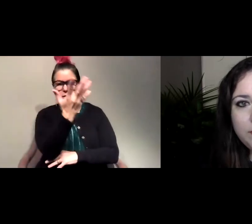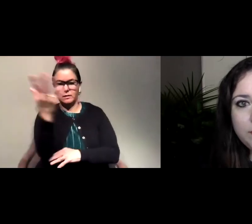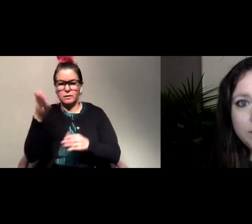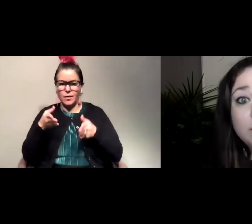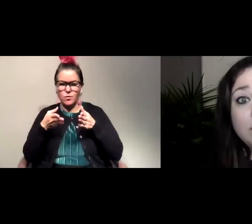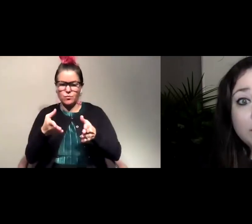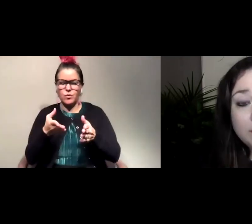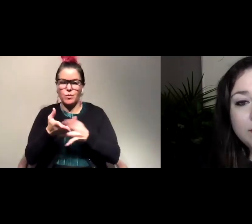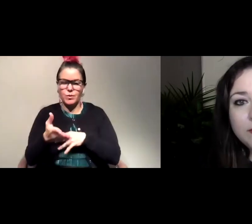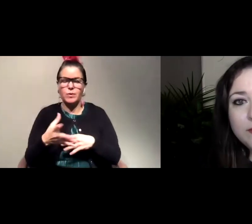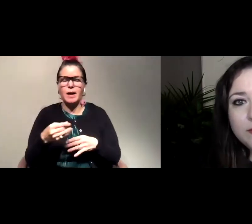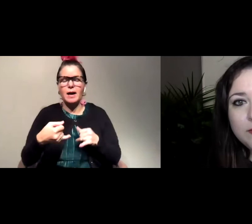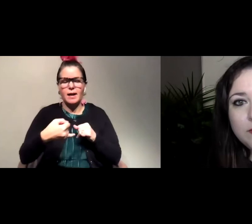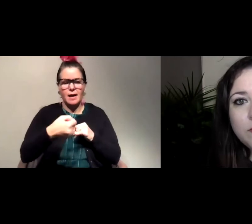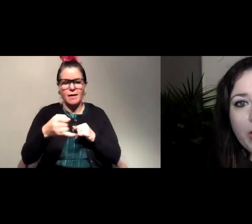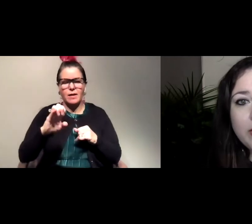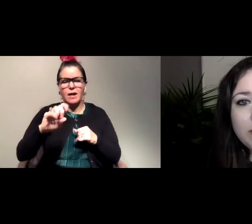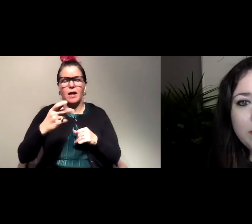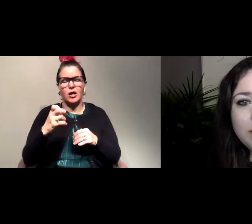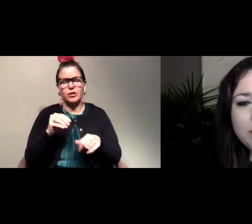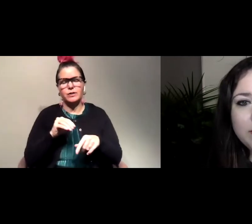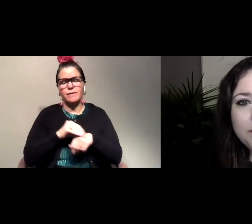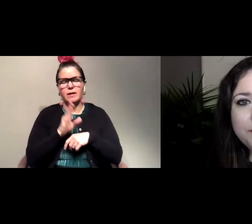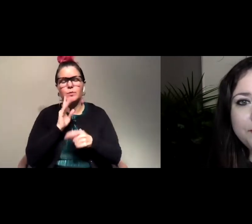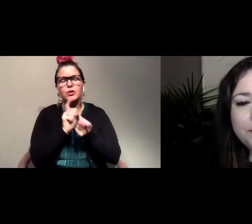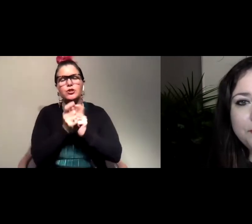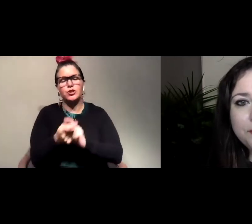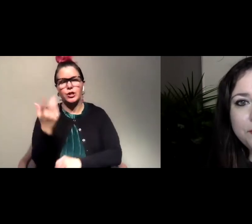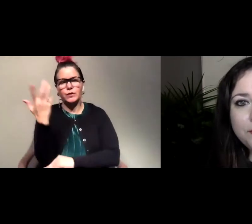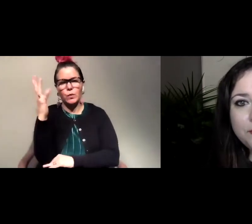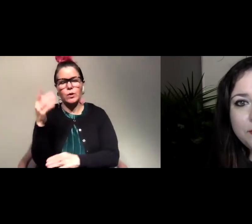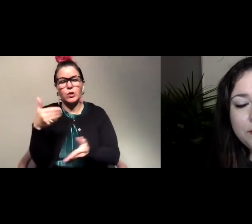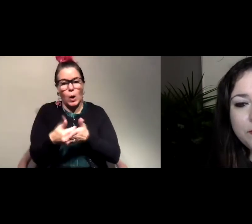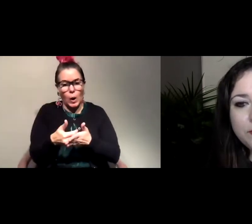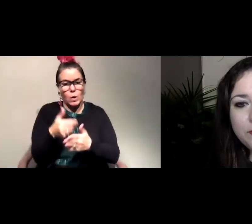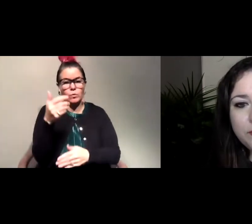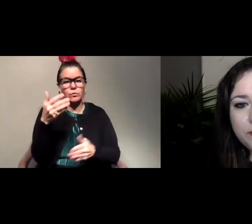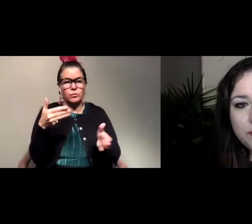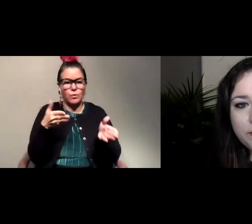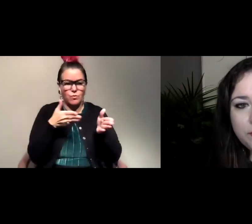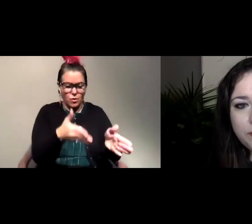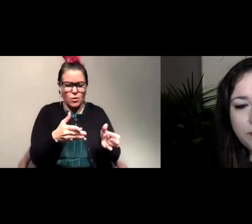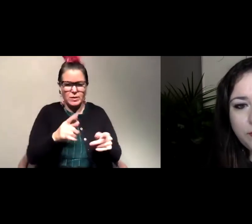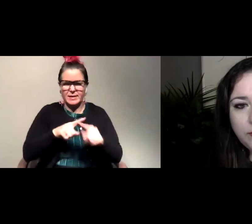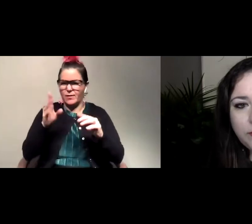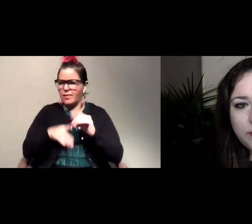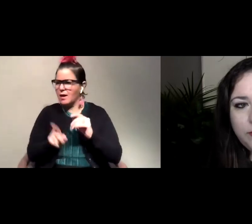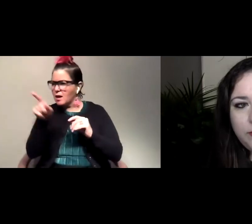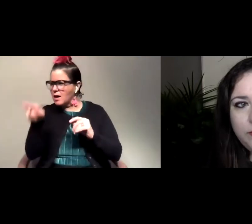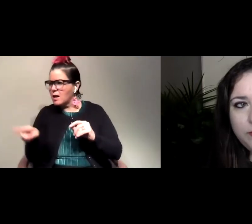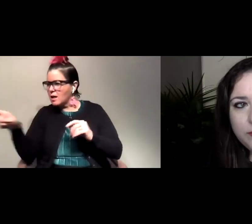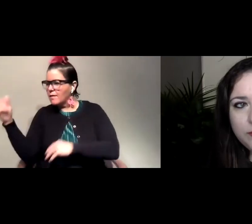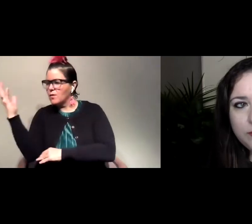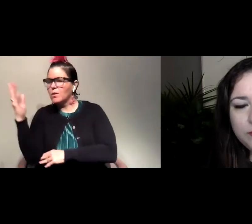effects where it changes the forest and so it'll be different closer to the road than it is further away and maybe some animals